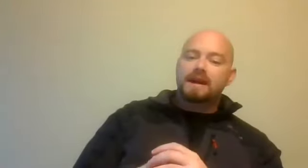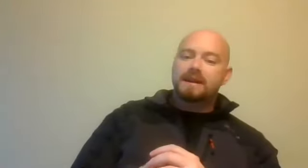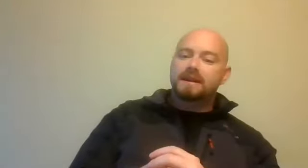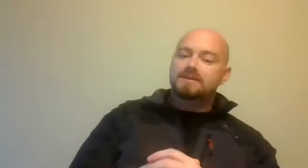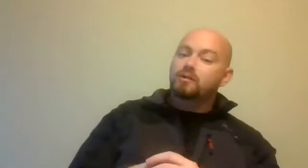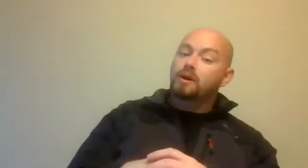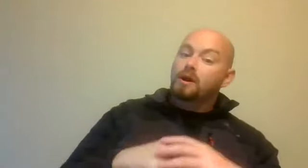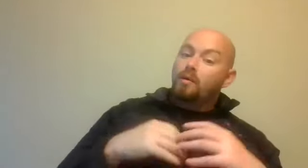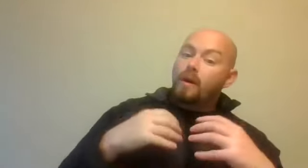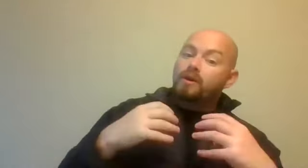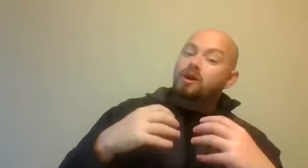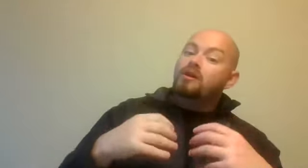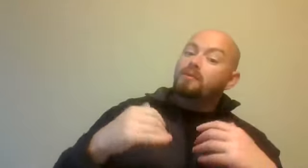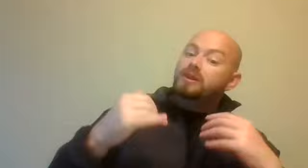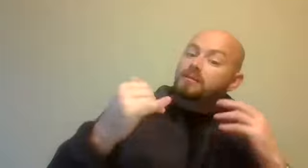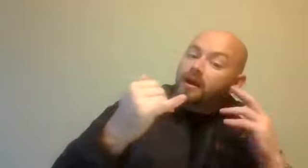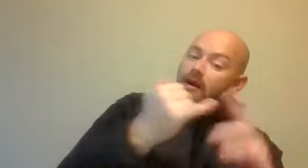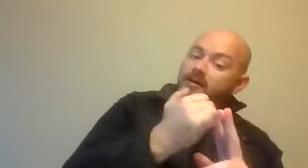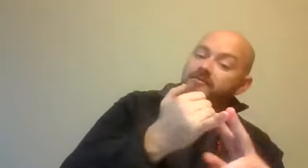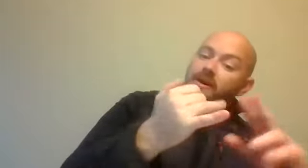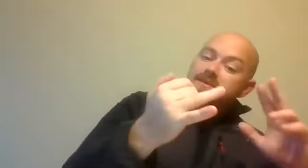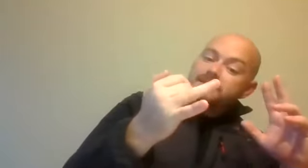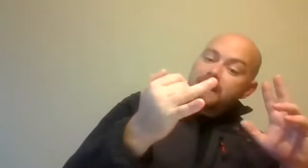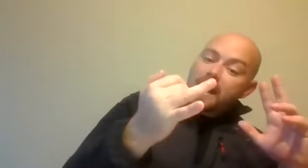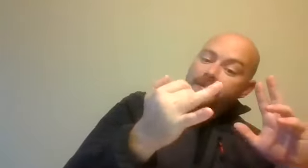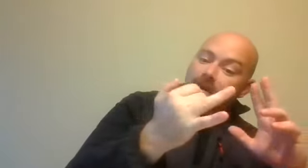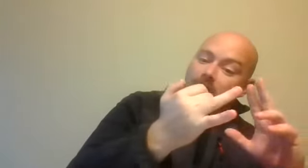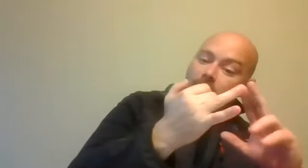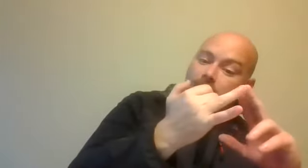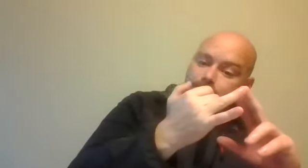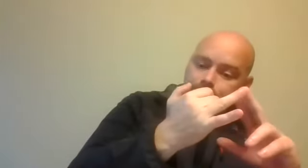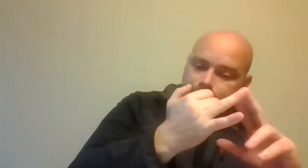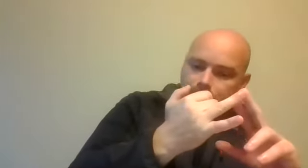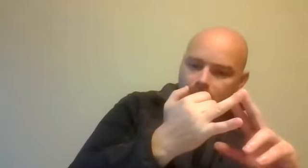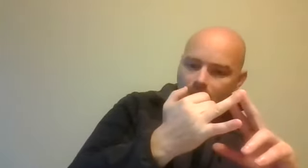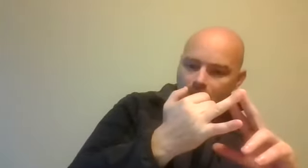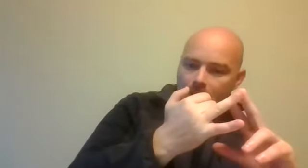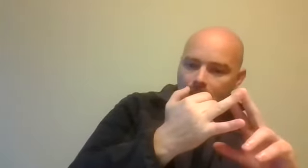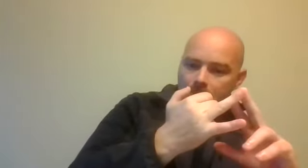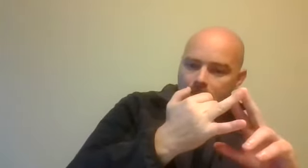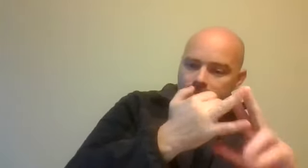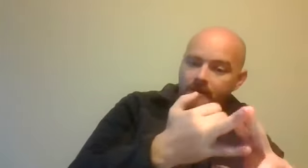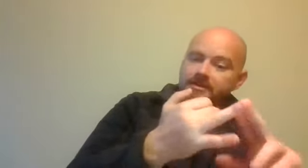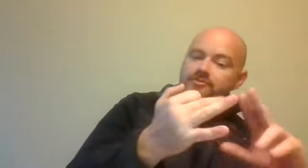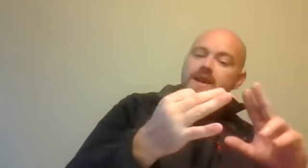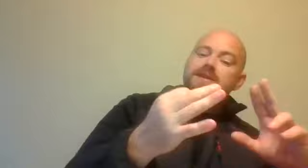end of that. So when we are talking about dealing with our cognitive biases and our time constraints